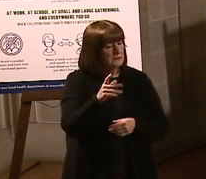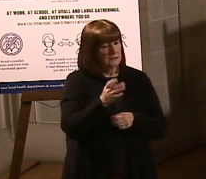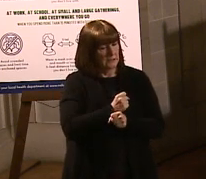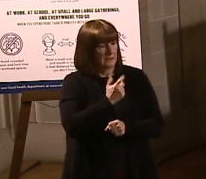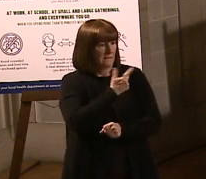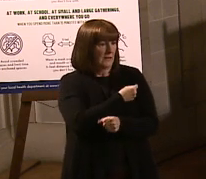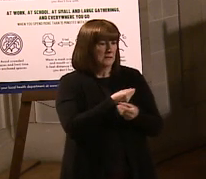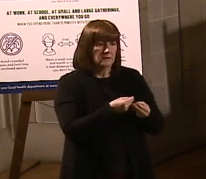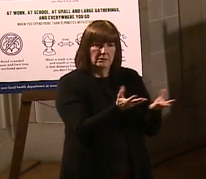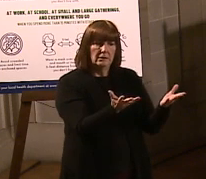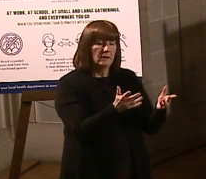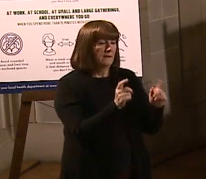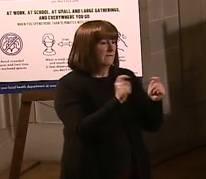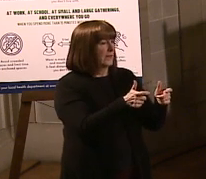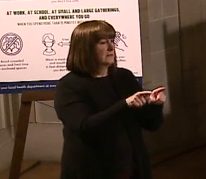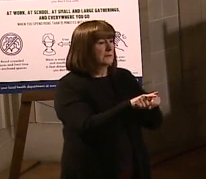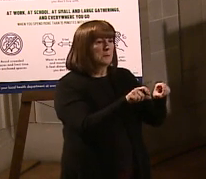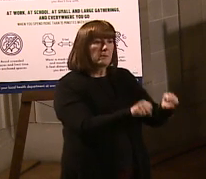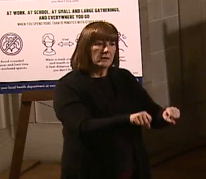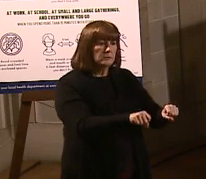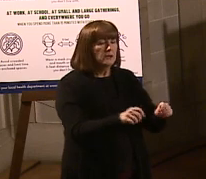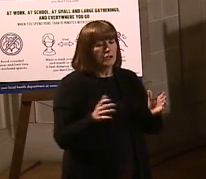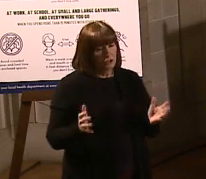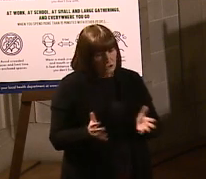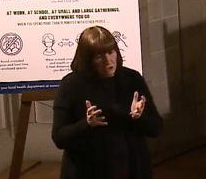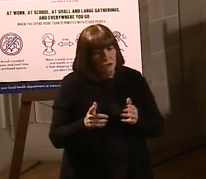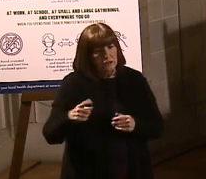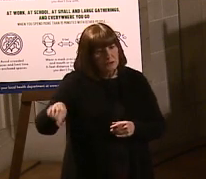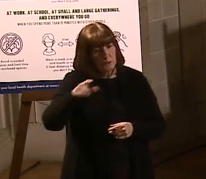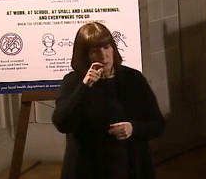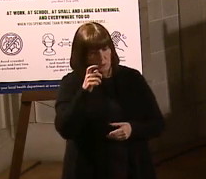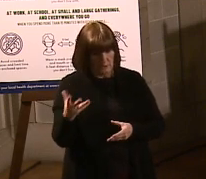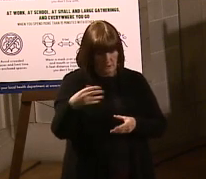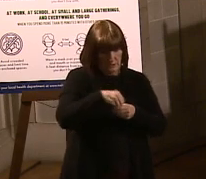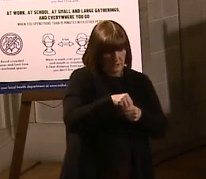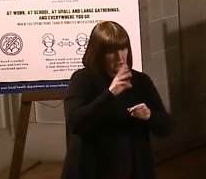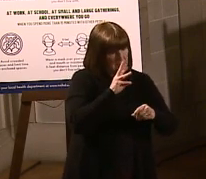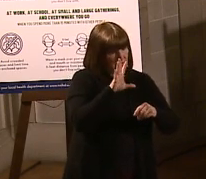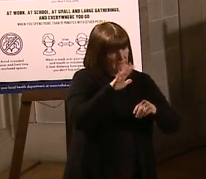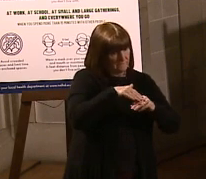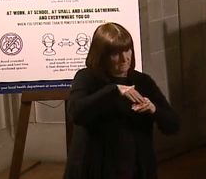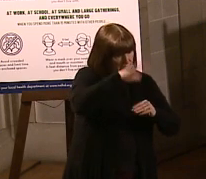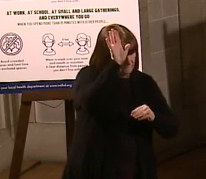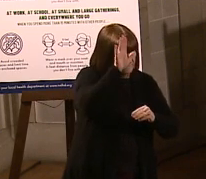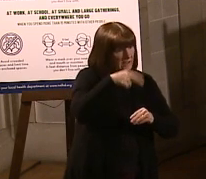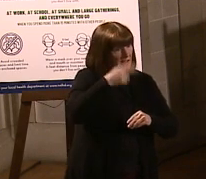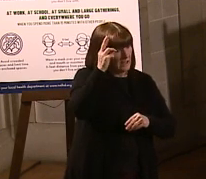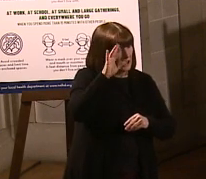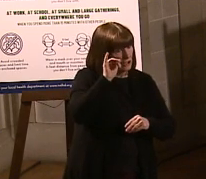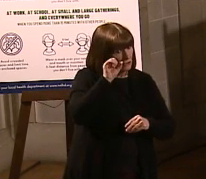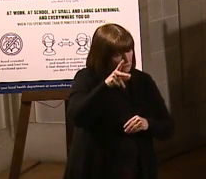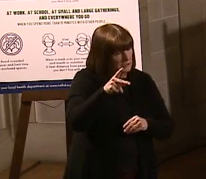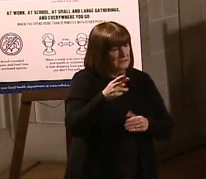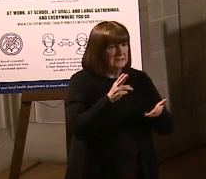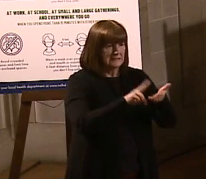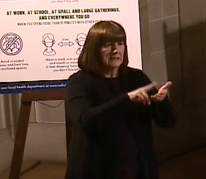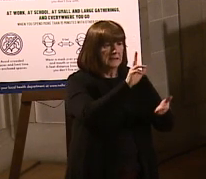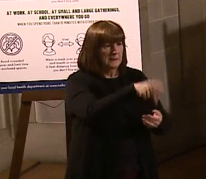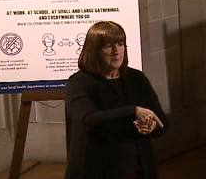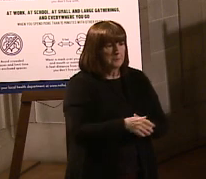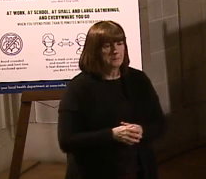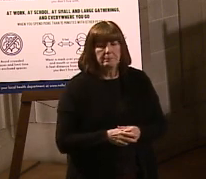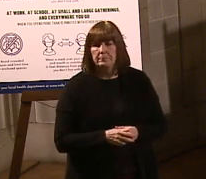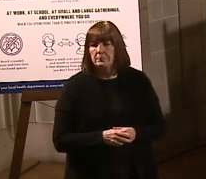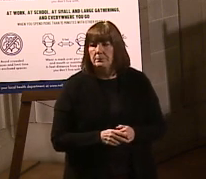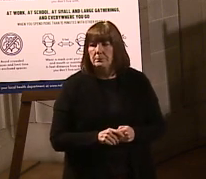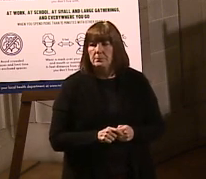that vaccine out as quickly as possible. We certainly encourage everybody who are on those groups to get signed up and get the vaccine. Do you have percentages for the long-term care,